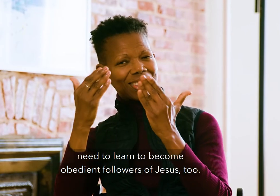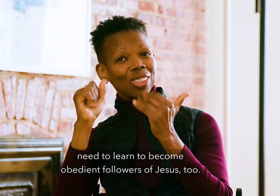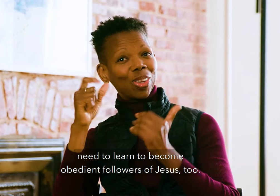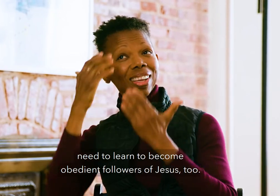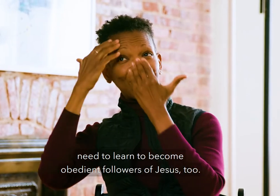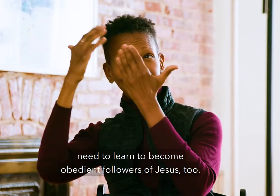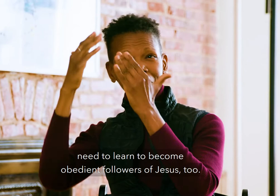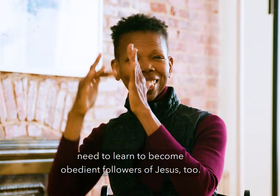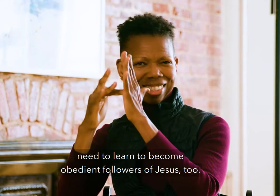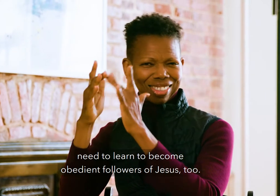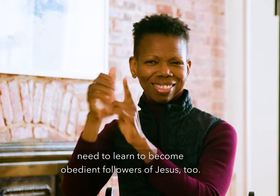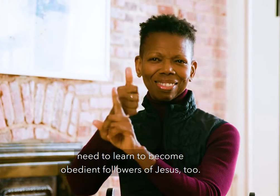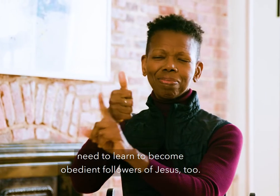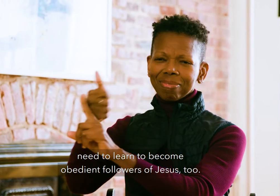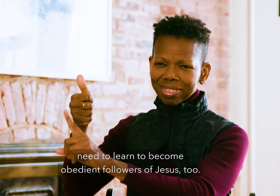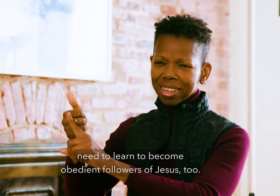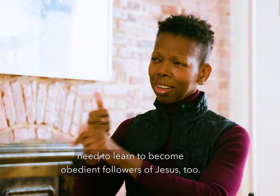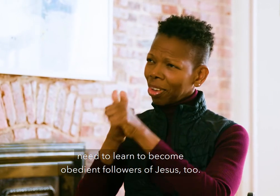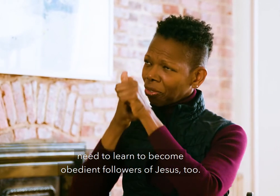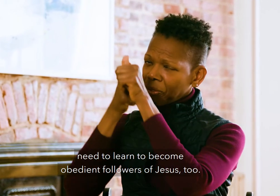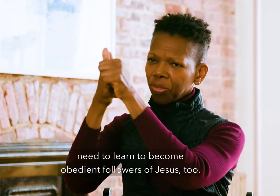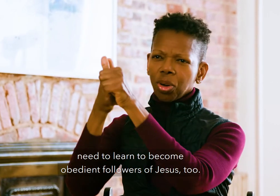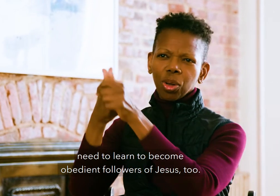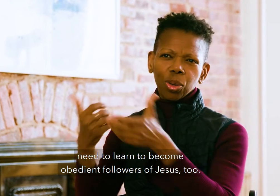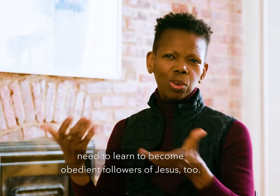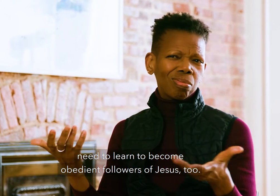world need to learn to become obedient followers of Jesus too.